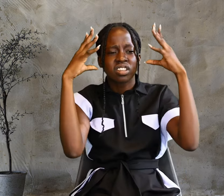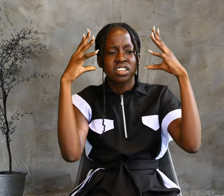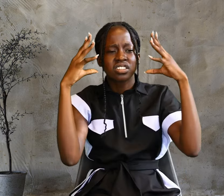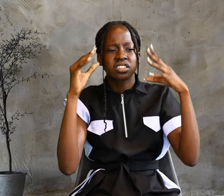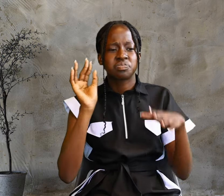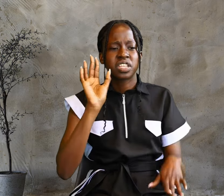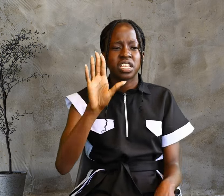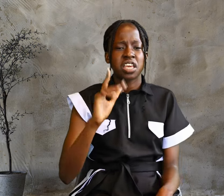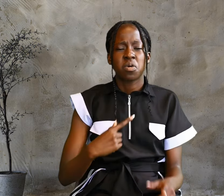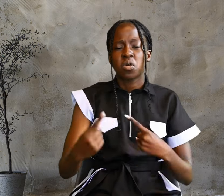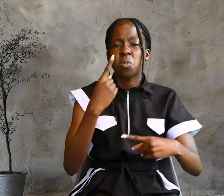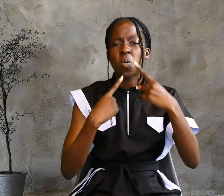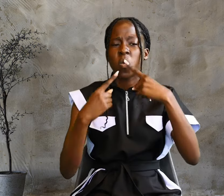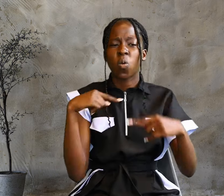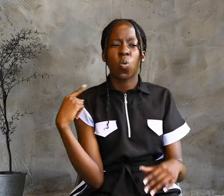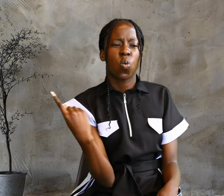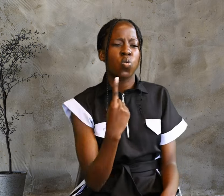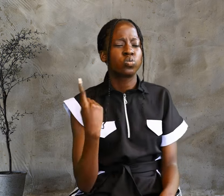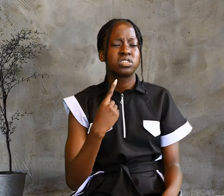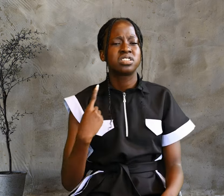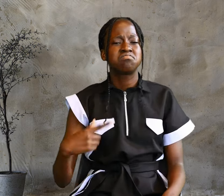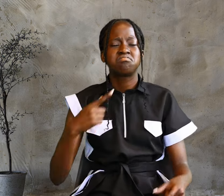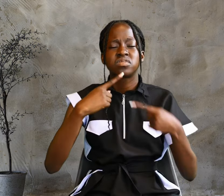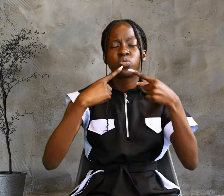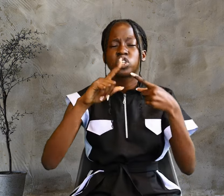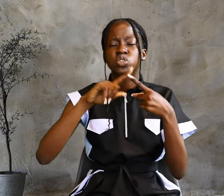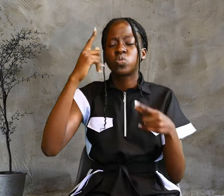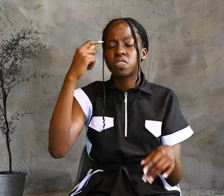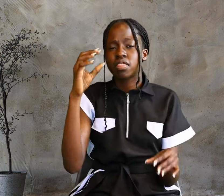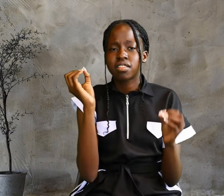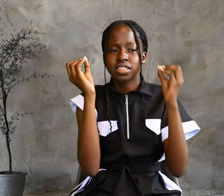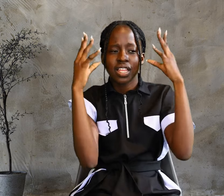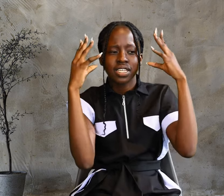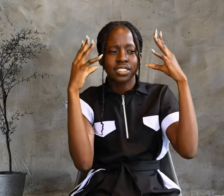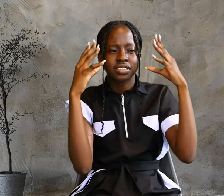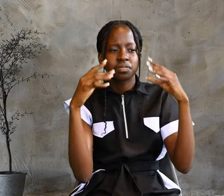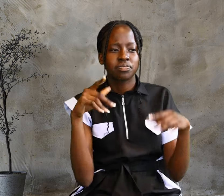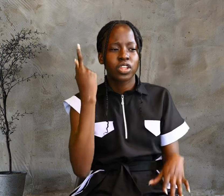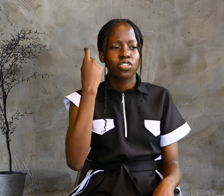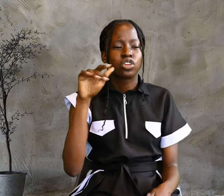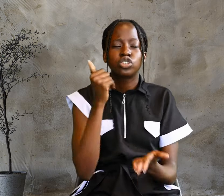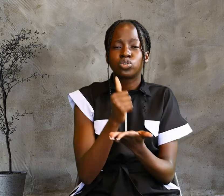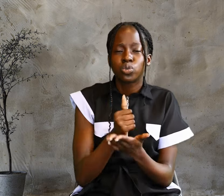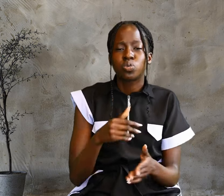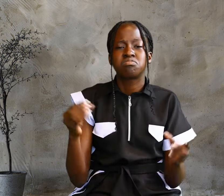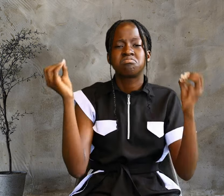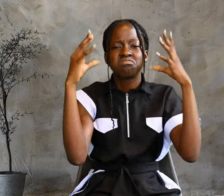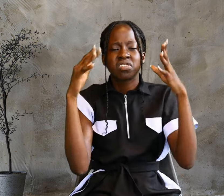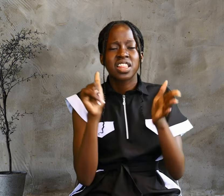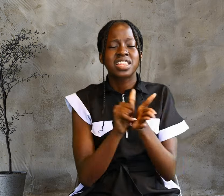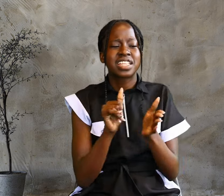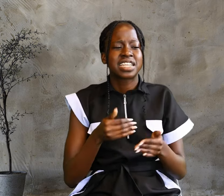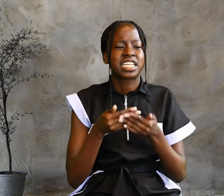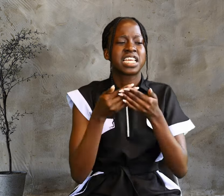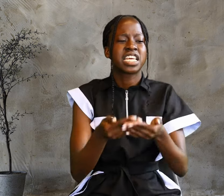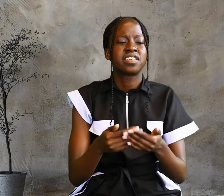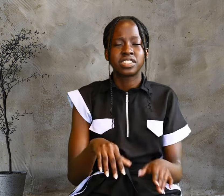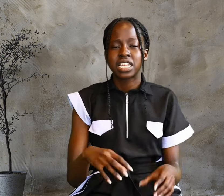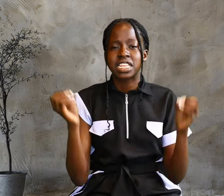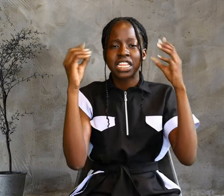He came only as a witness to the light. The true light that gives light to everyone